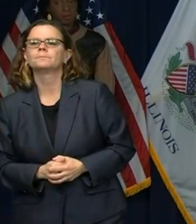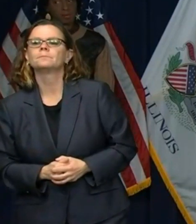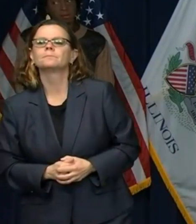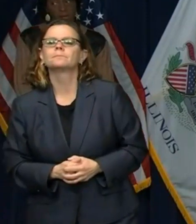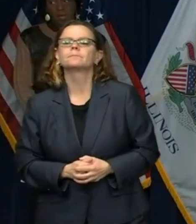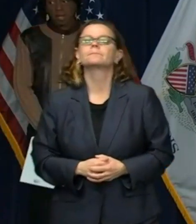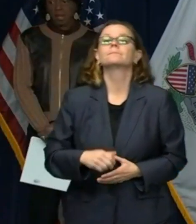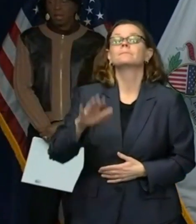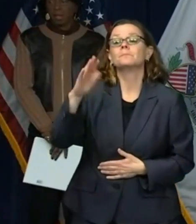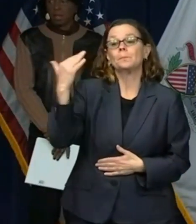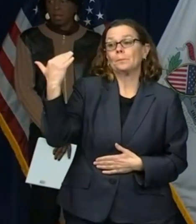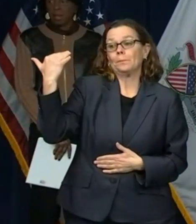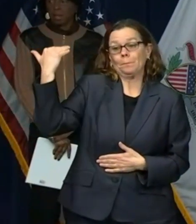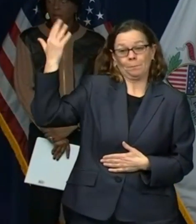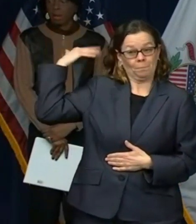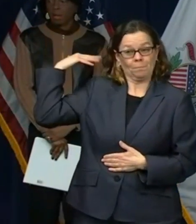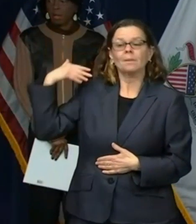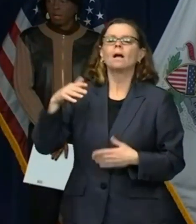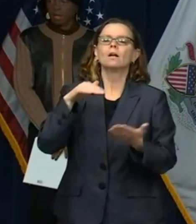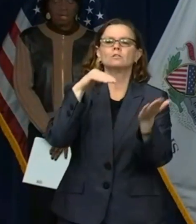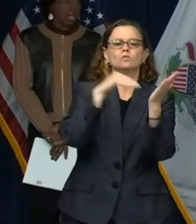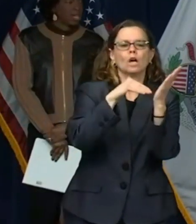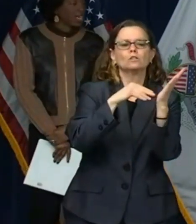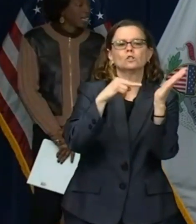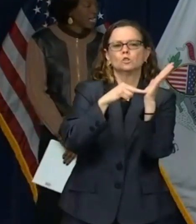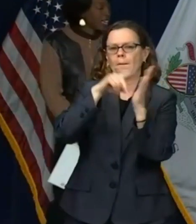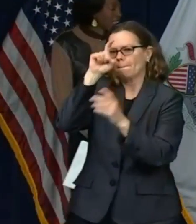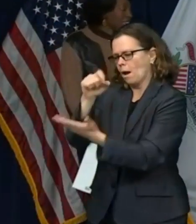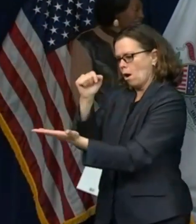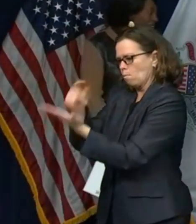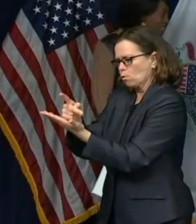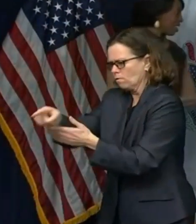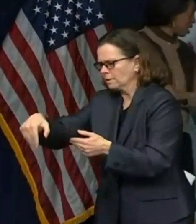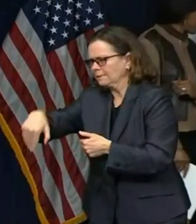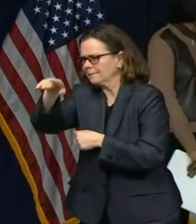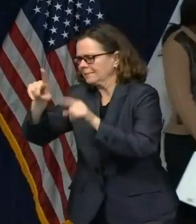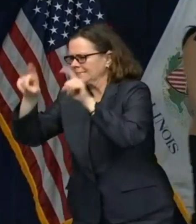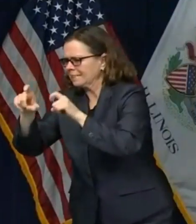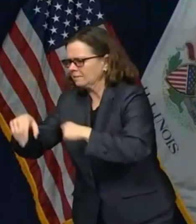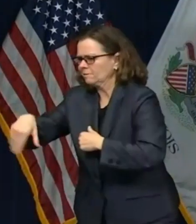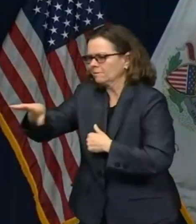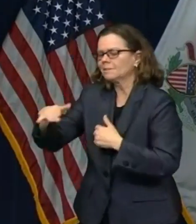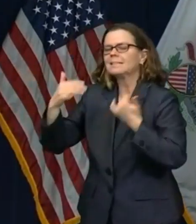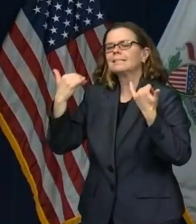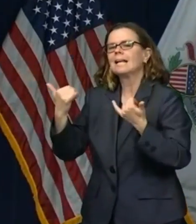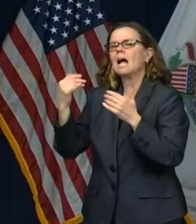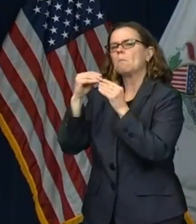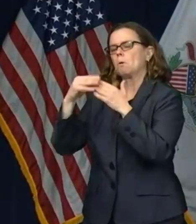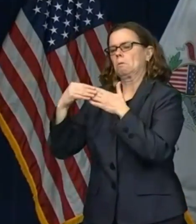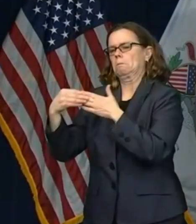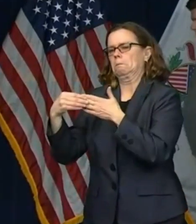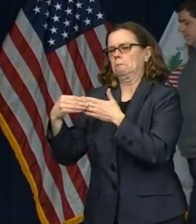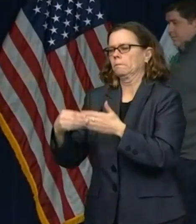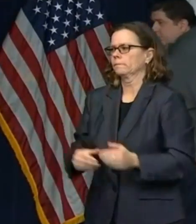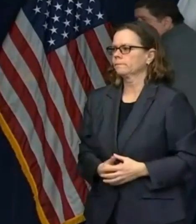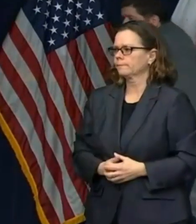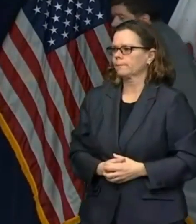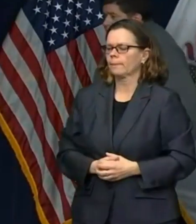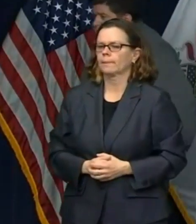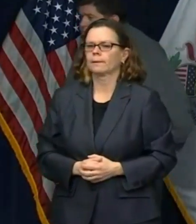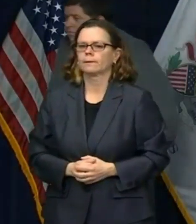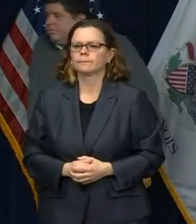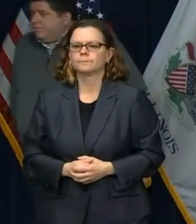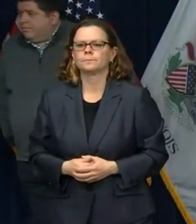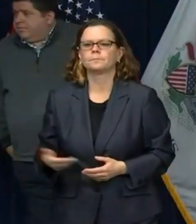Miller has a question for Dr. Azique. William Bryan at the Department of Homeland Security pointed to a new study that heat, humidity, and